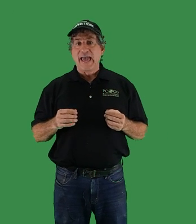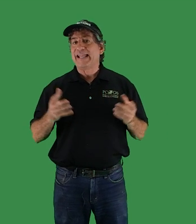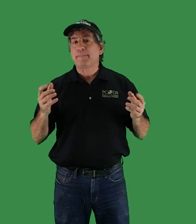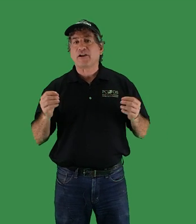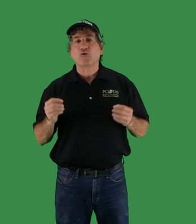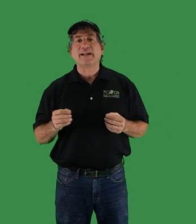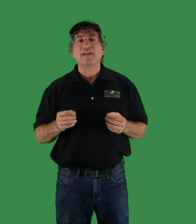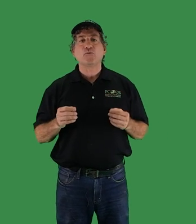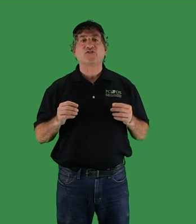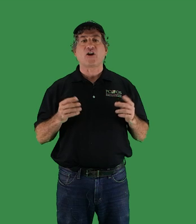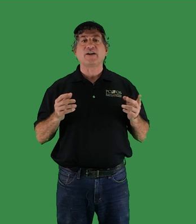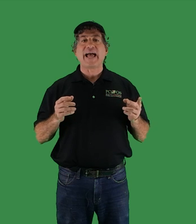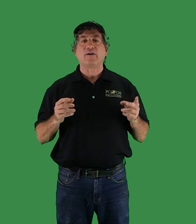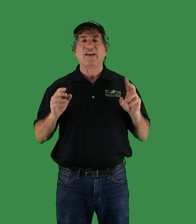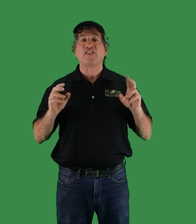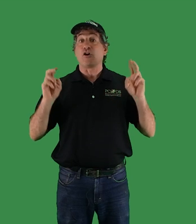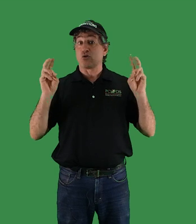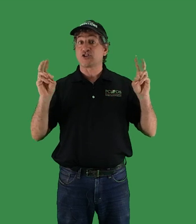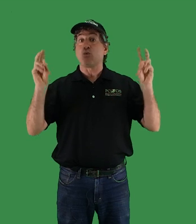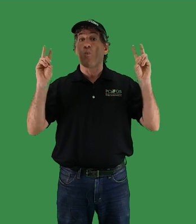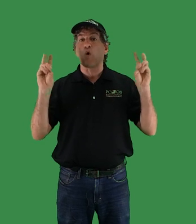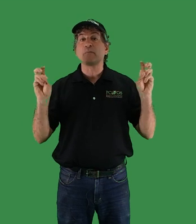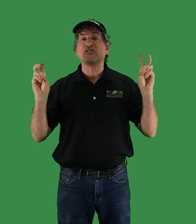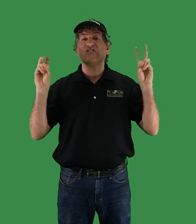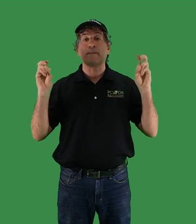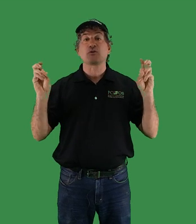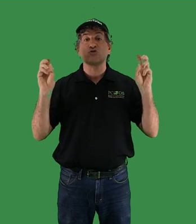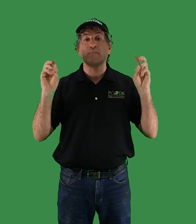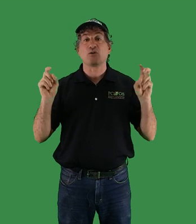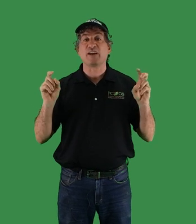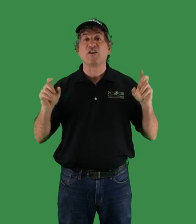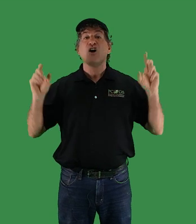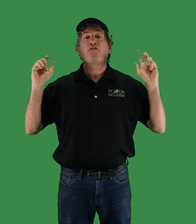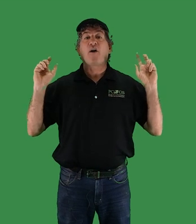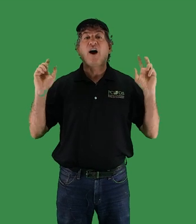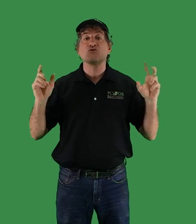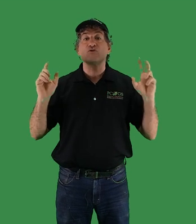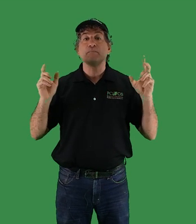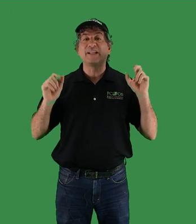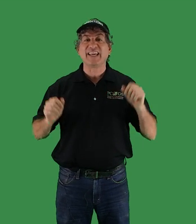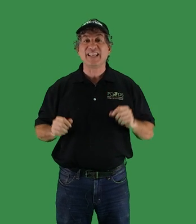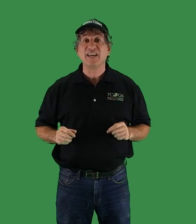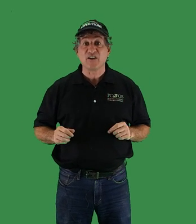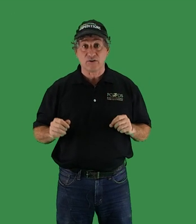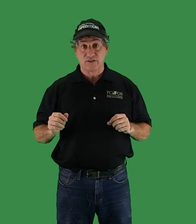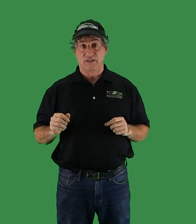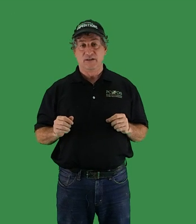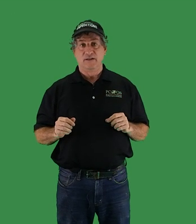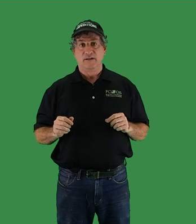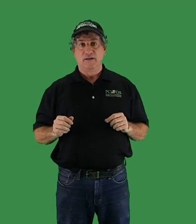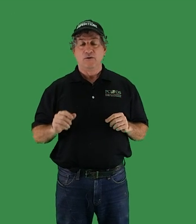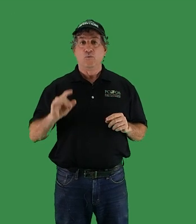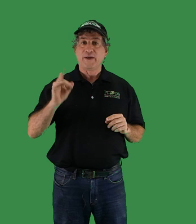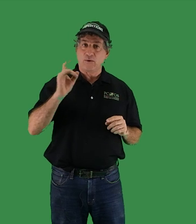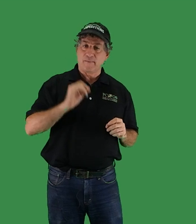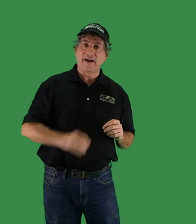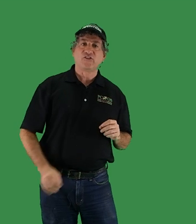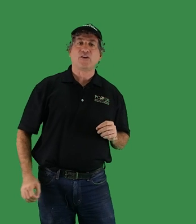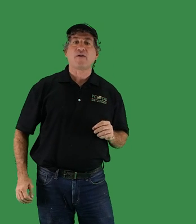an epic credited with starting out as the Earth's warmest temperature period for 100 million years. Wiki reminds us, however,